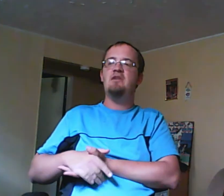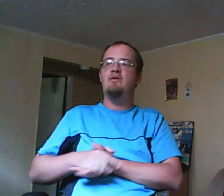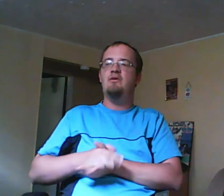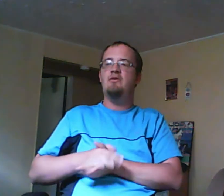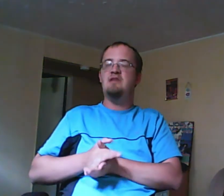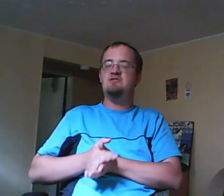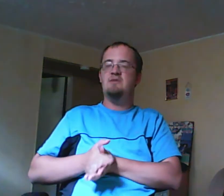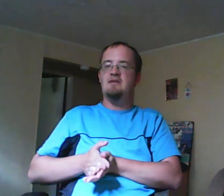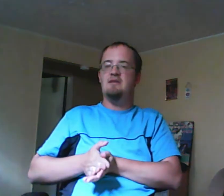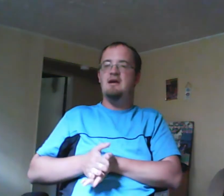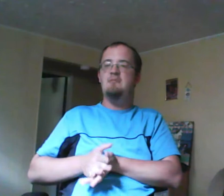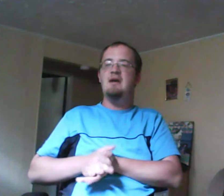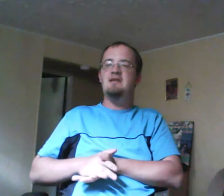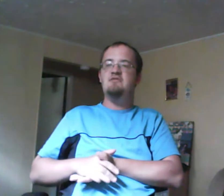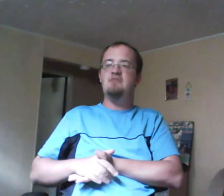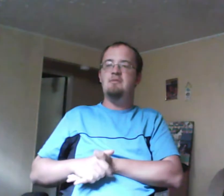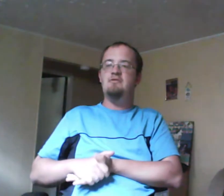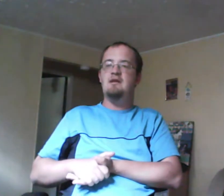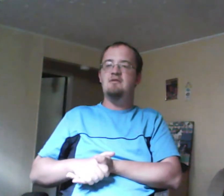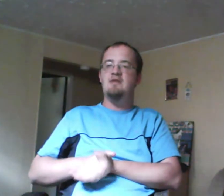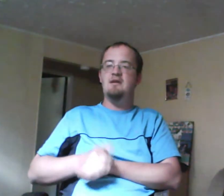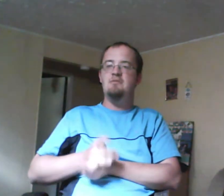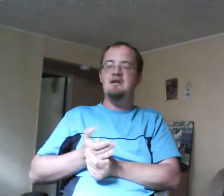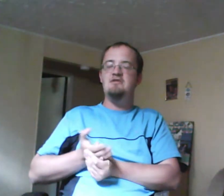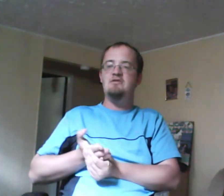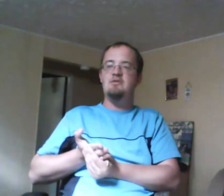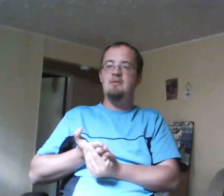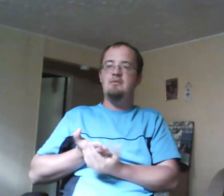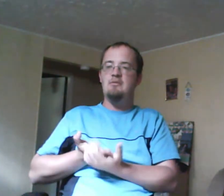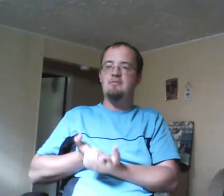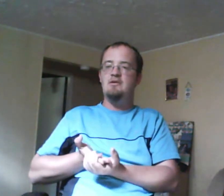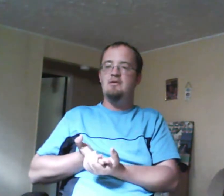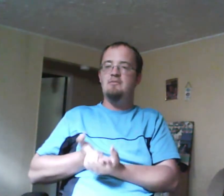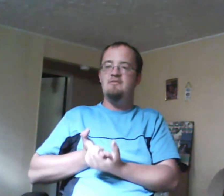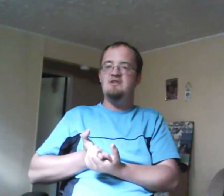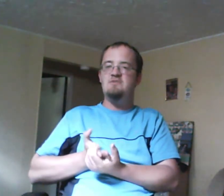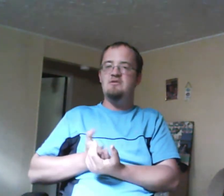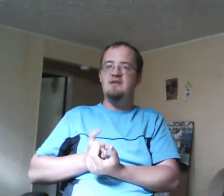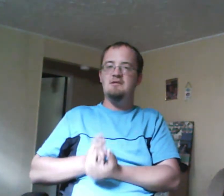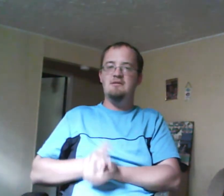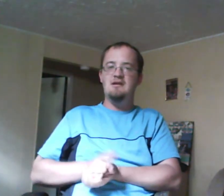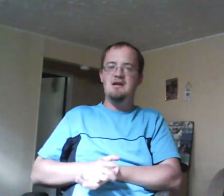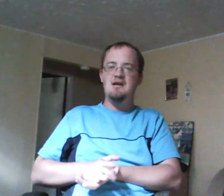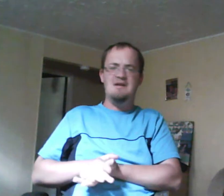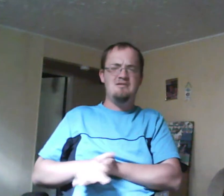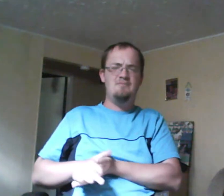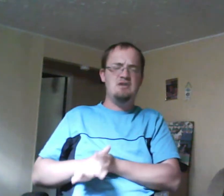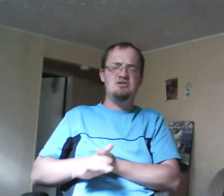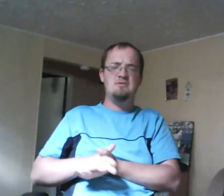whole sexual thing, and Maya gets in trouble for writing a song and put into the rubber room by a vengeful snake. Idiot. Snake should have been thrown